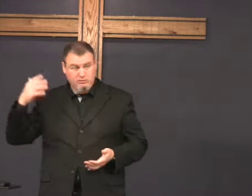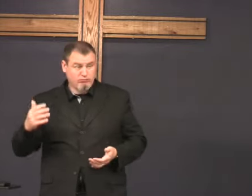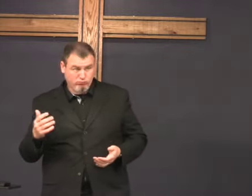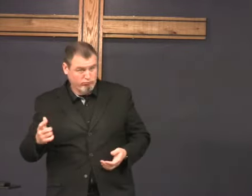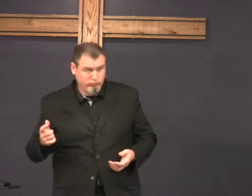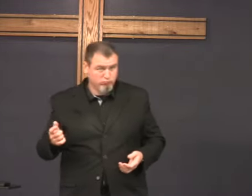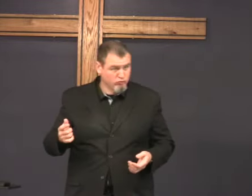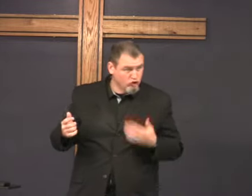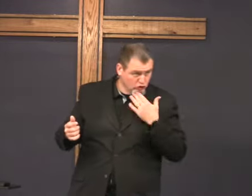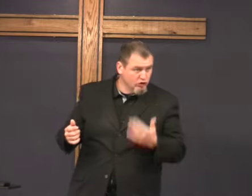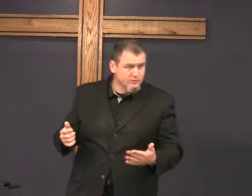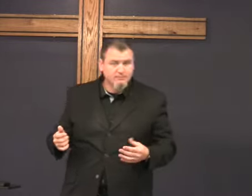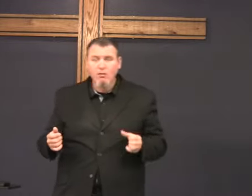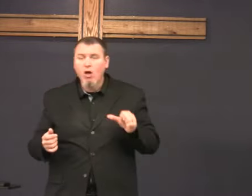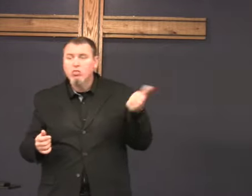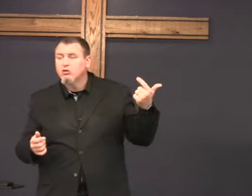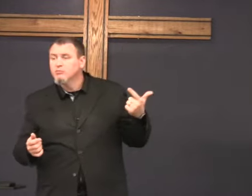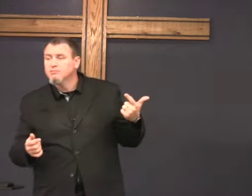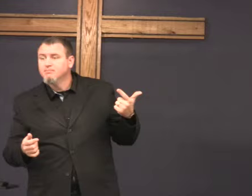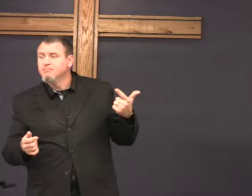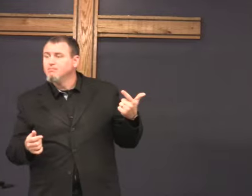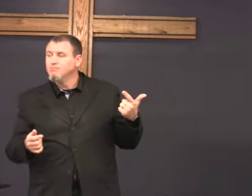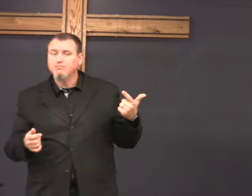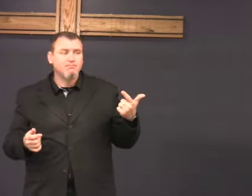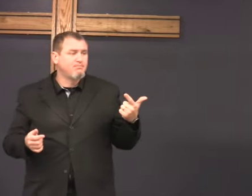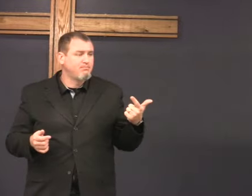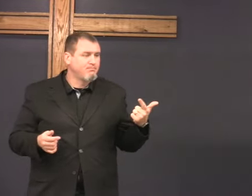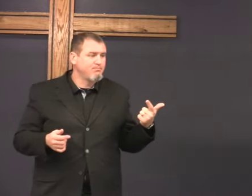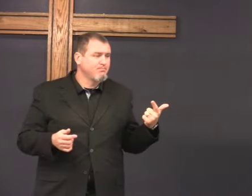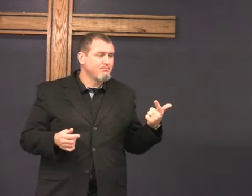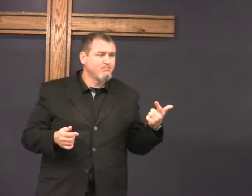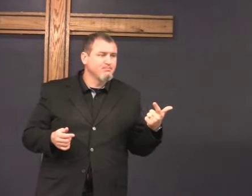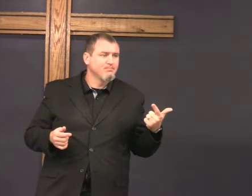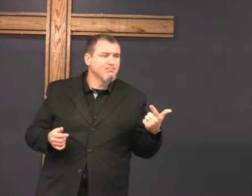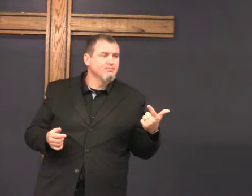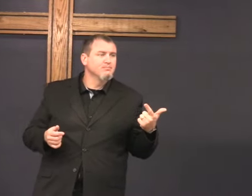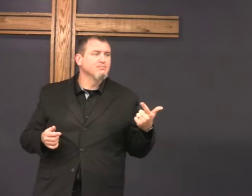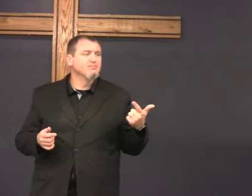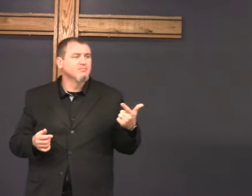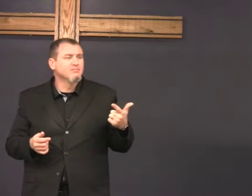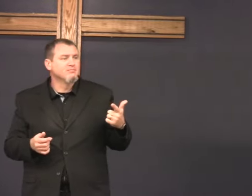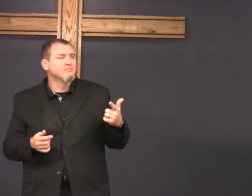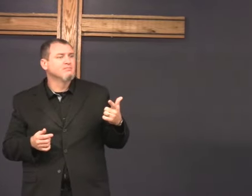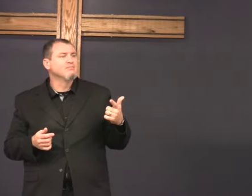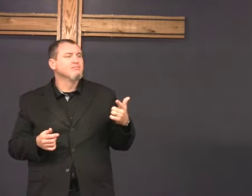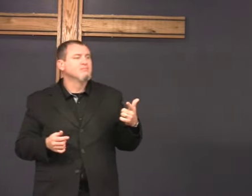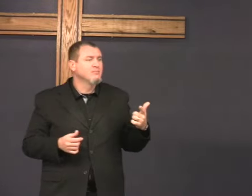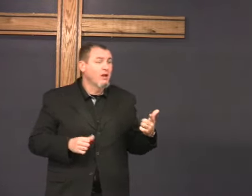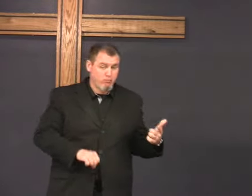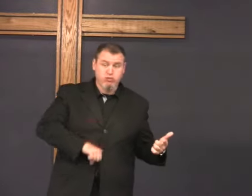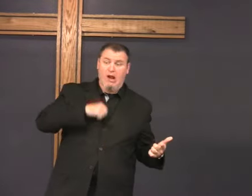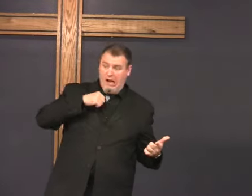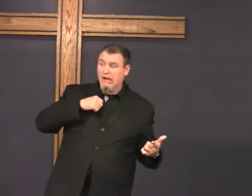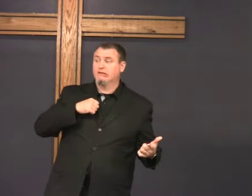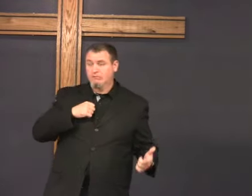you're wasting it's a waste to have art pride